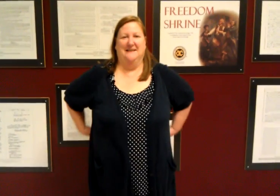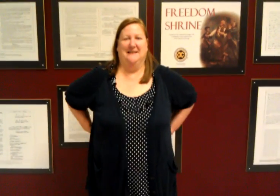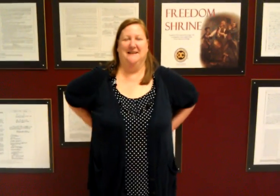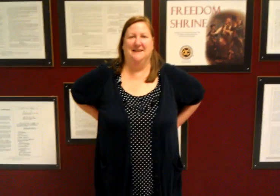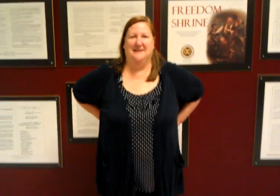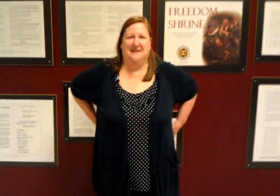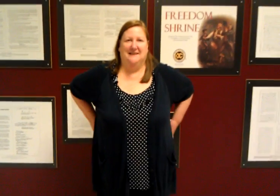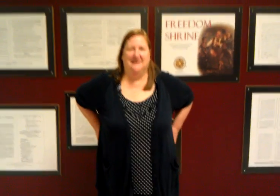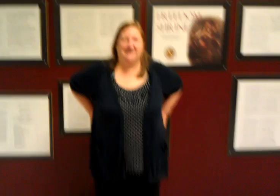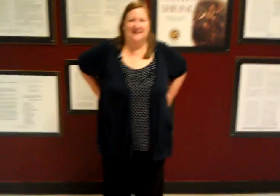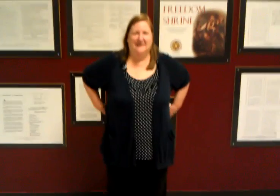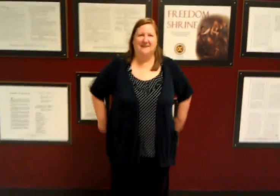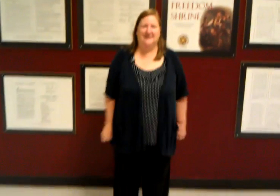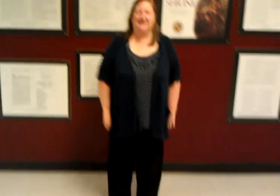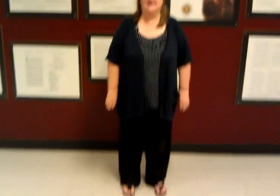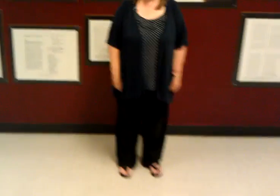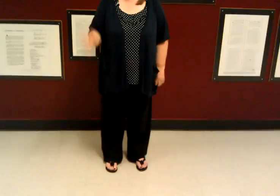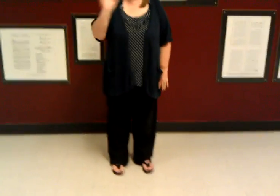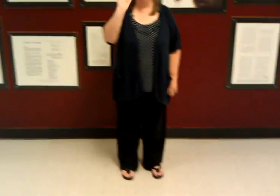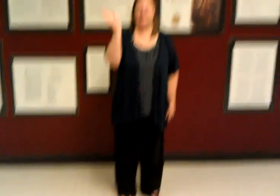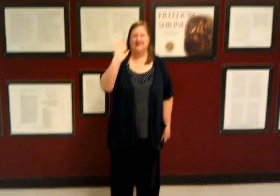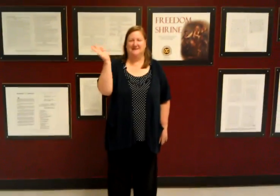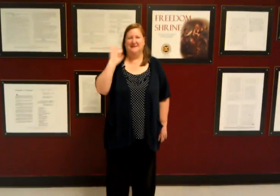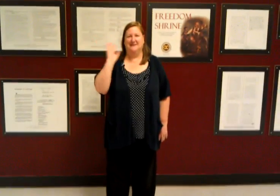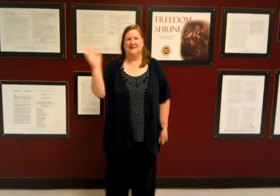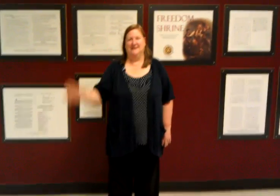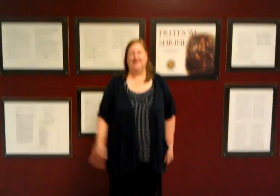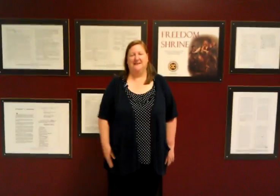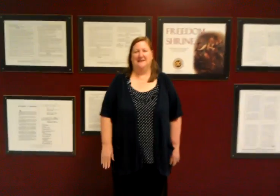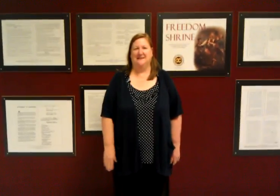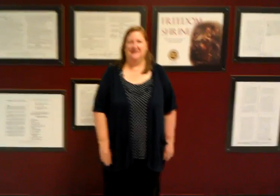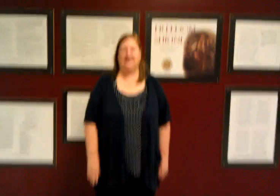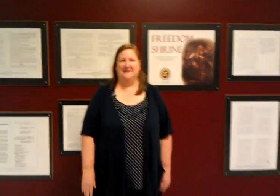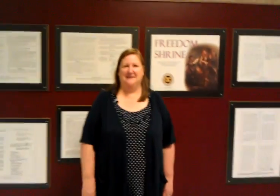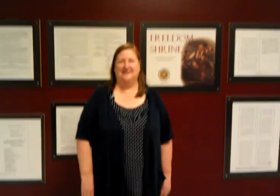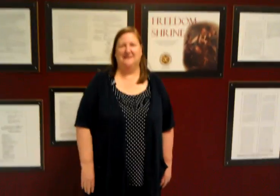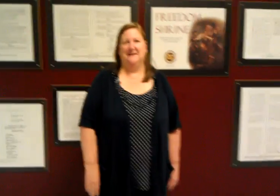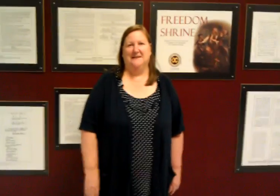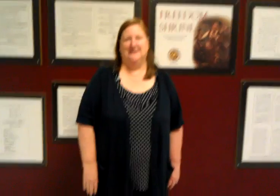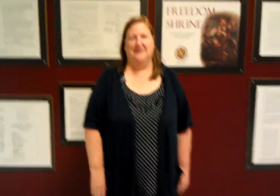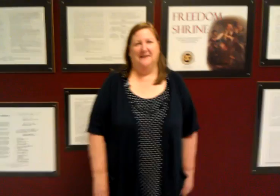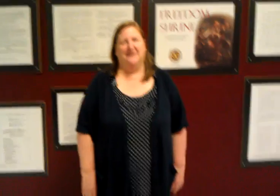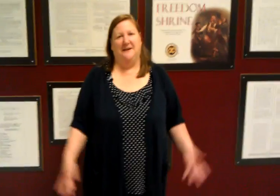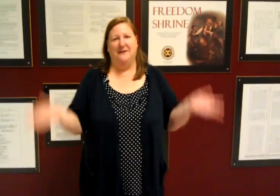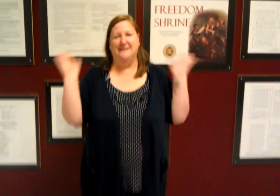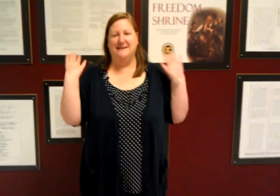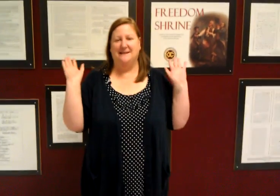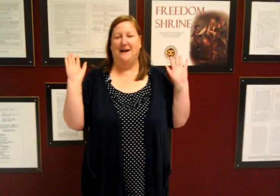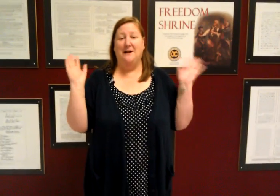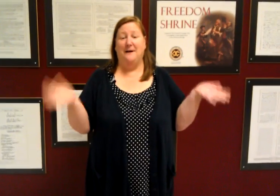and um everybody in YouTube land we appreciate your support and Peggy we appreciate you inspiring us well it's I'm